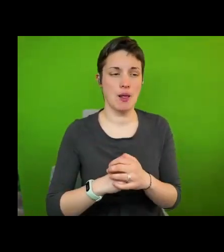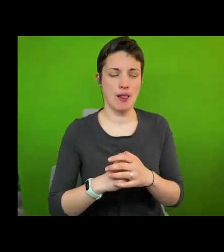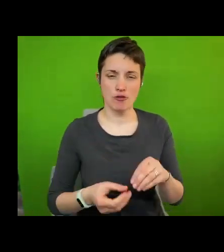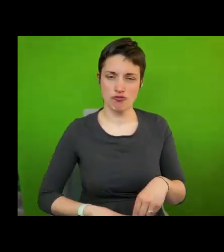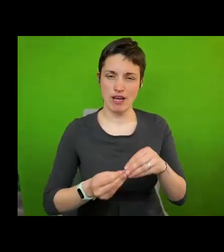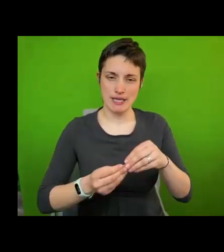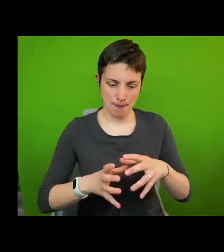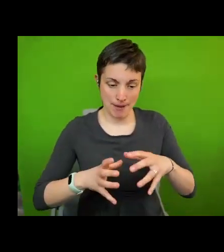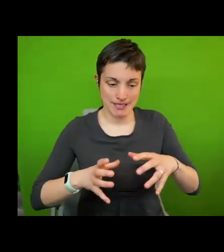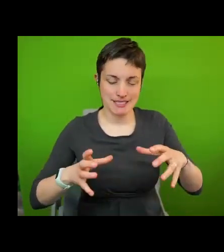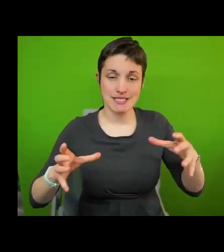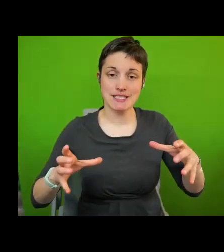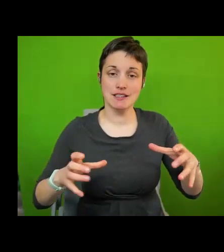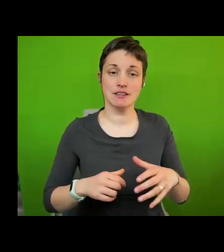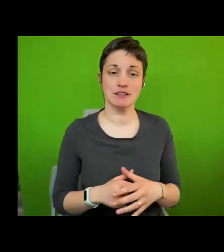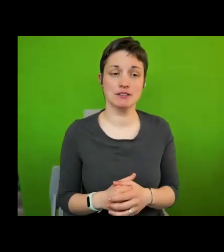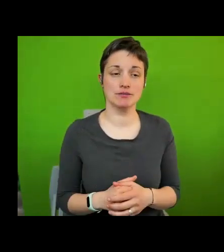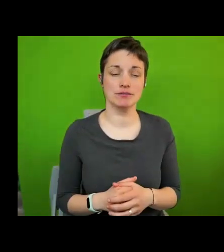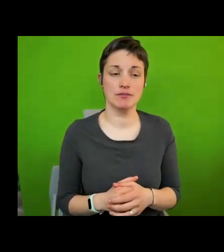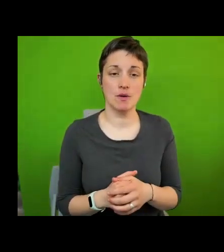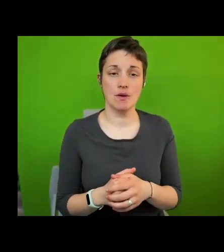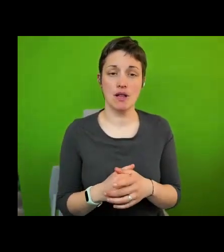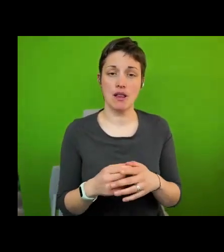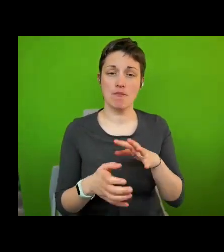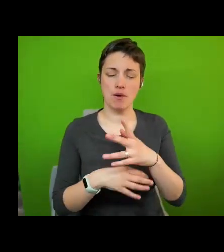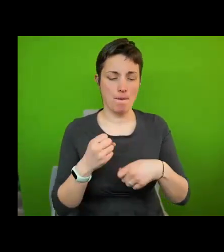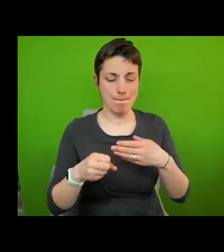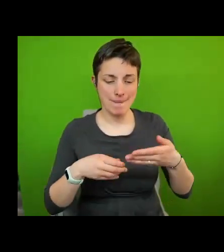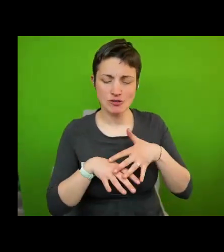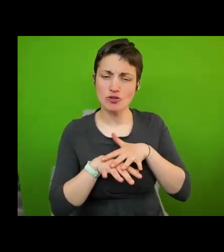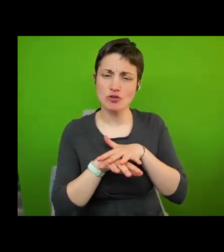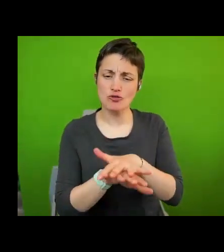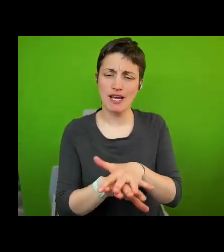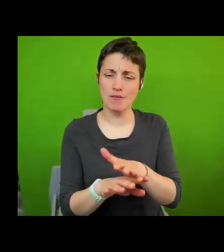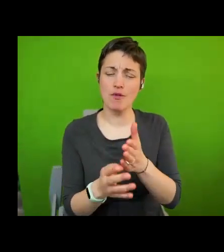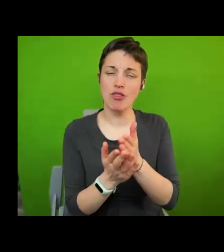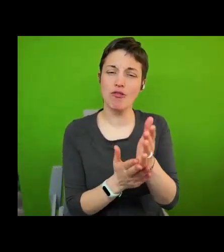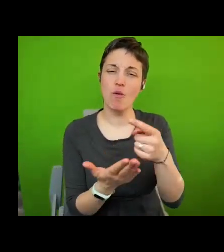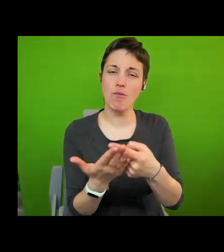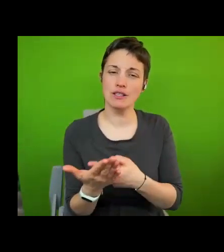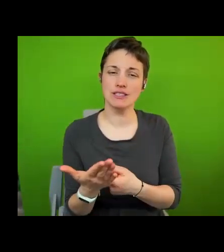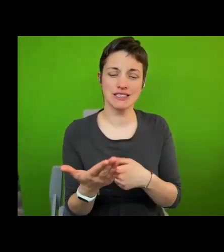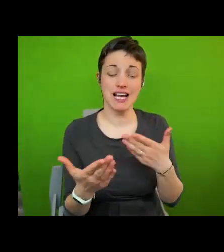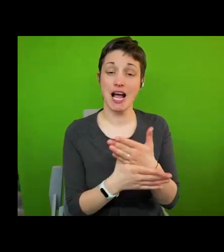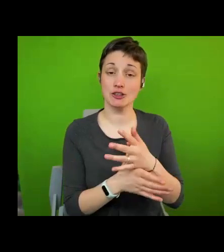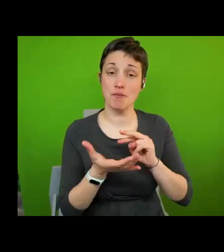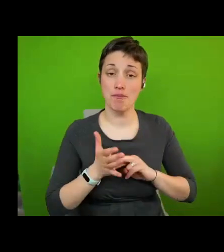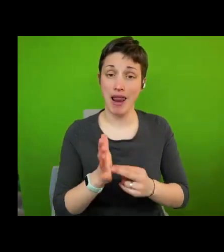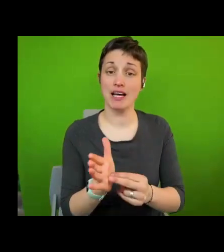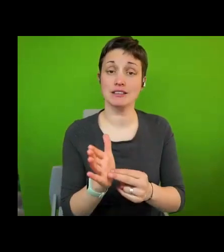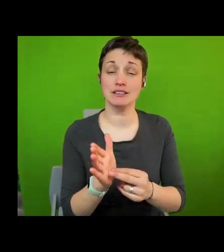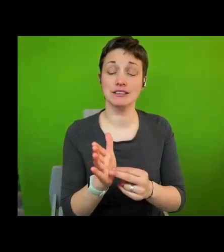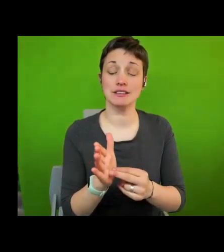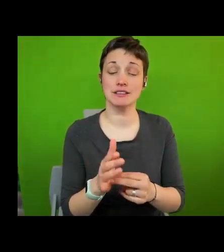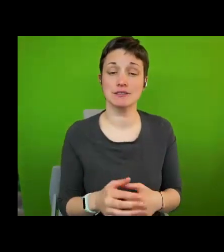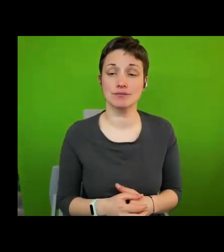communication training mainstream human rights and policies action plans evaluation mechanisms